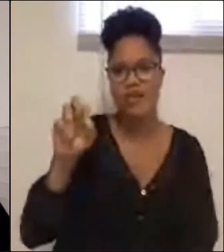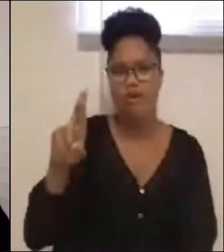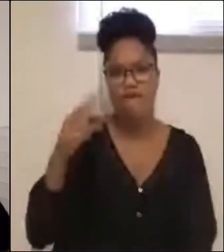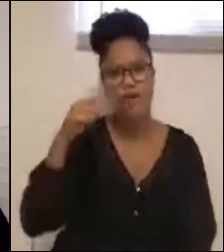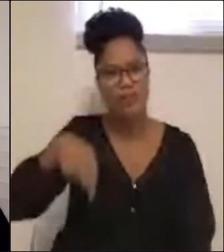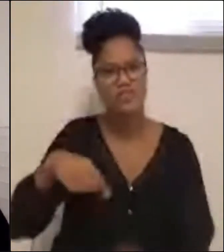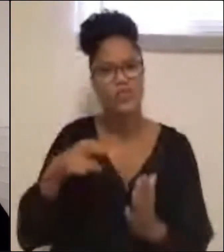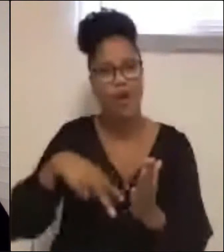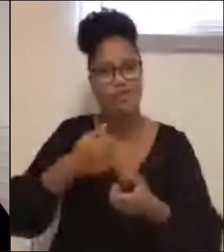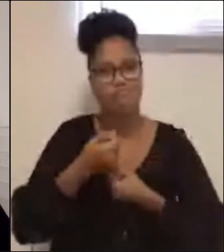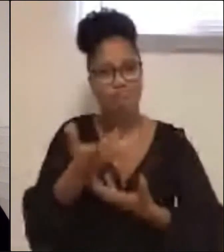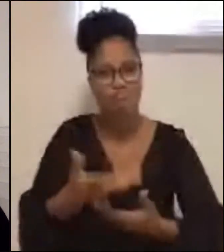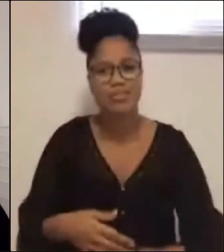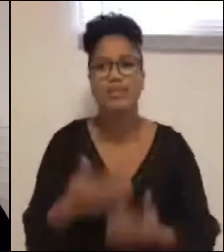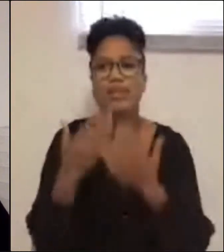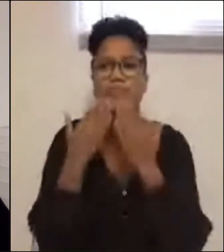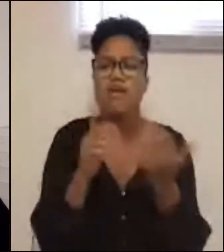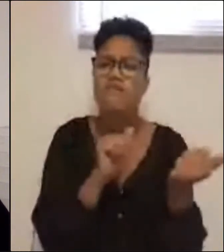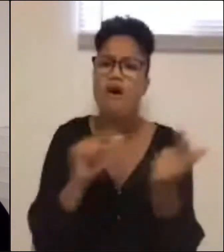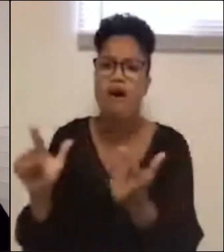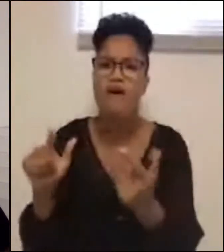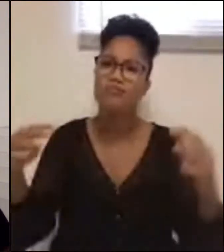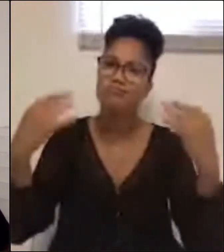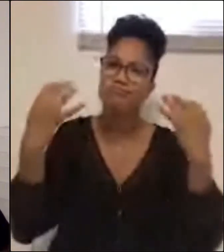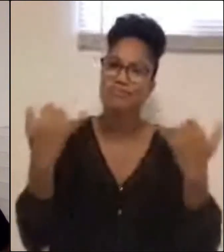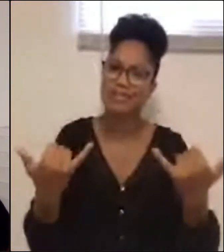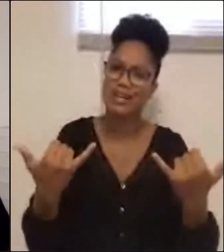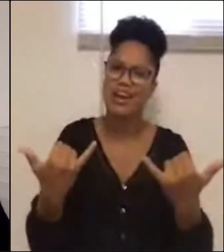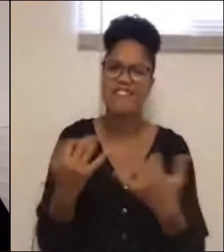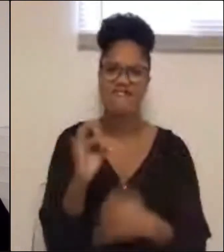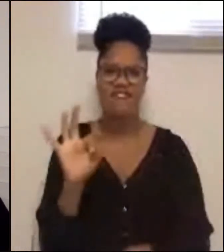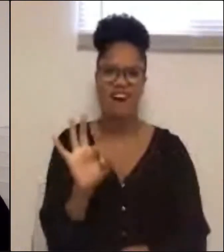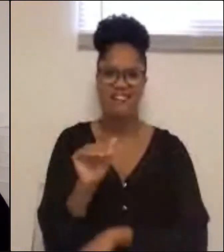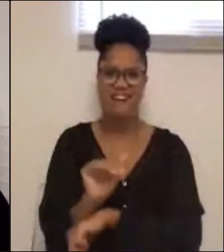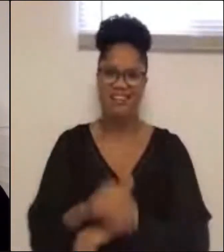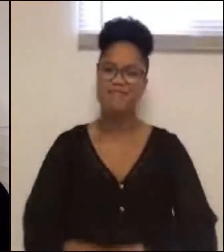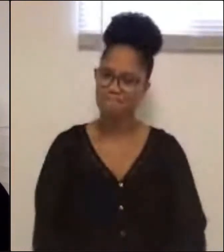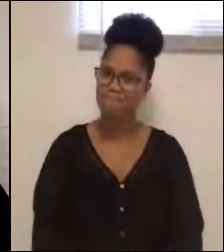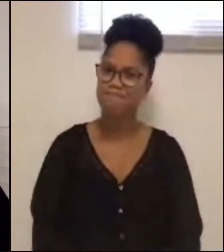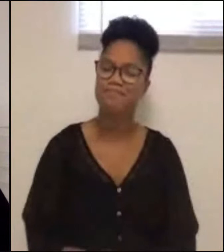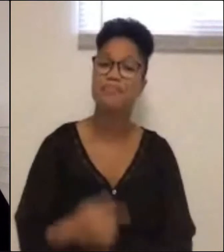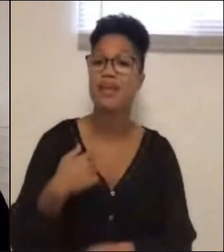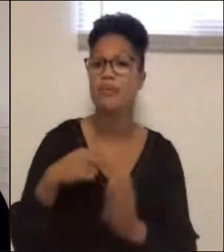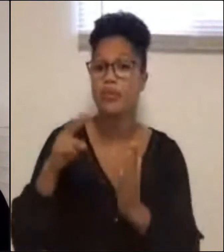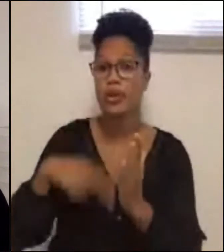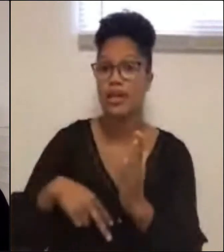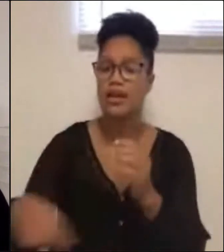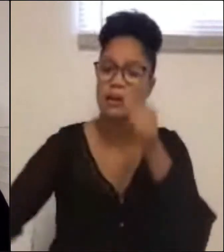Thank you all for being here on Friday evening. I'm going to read